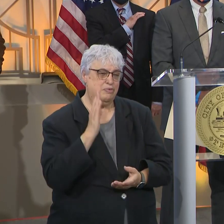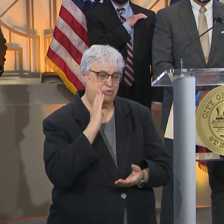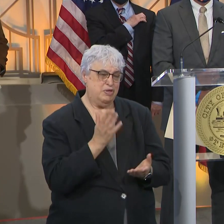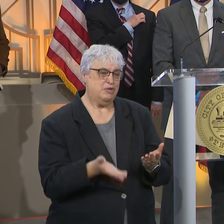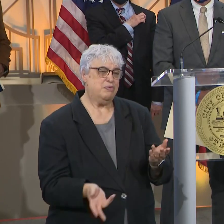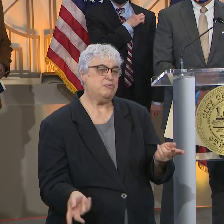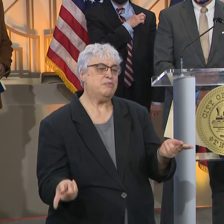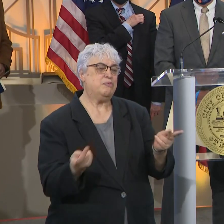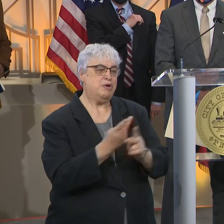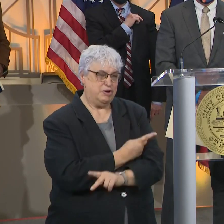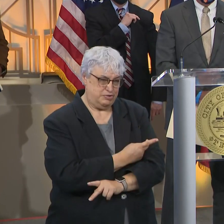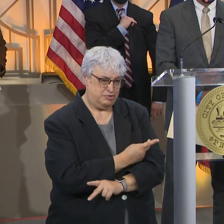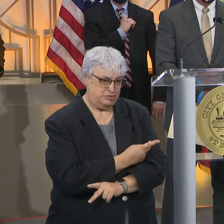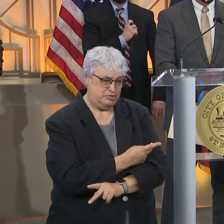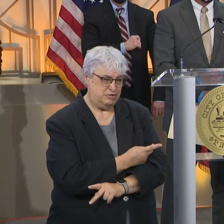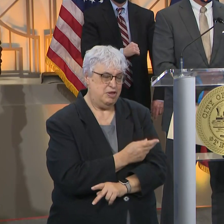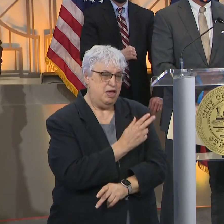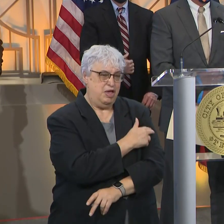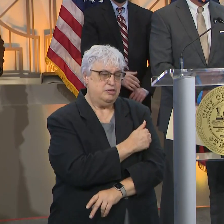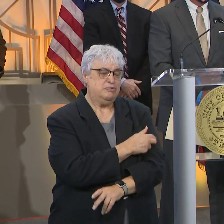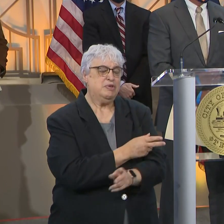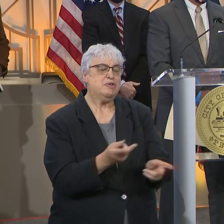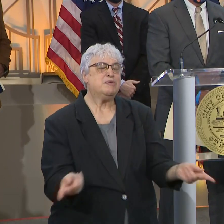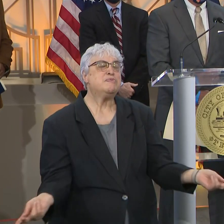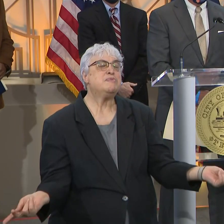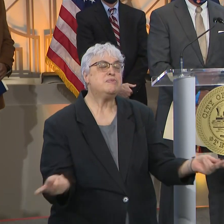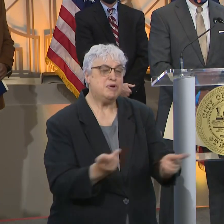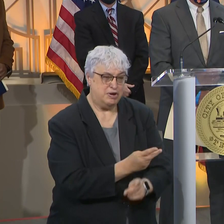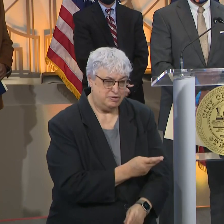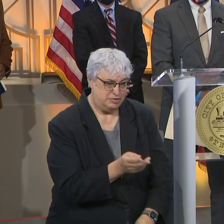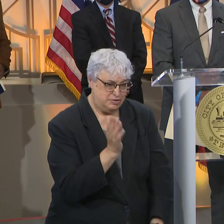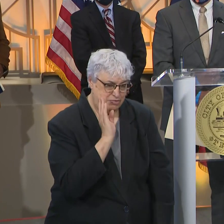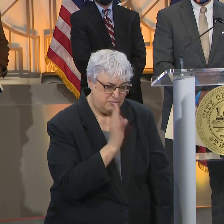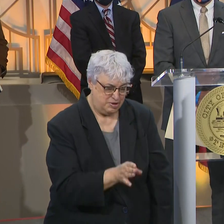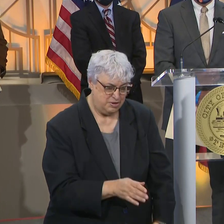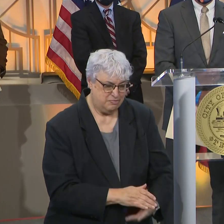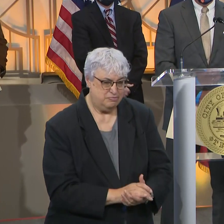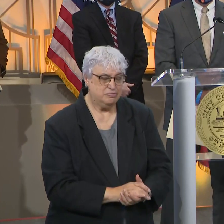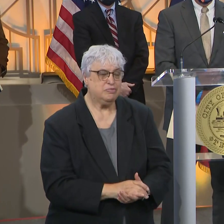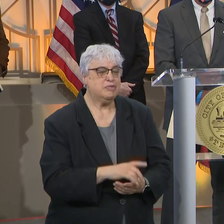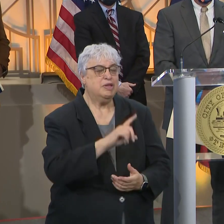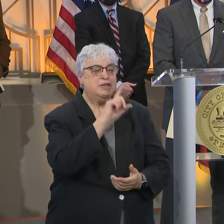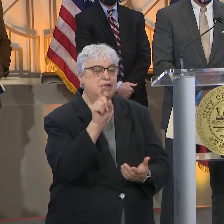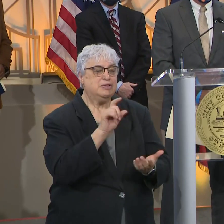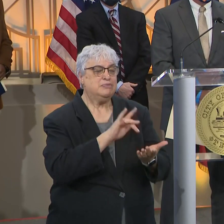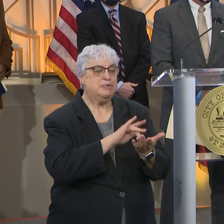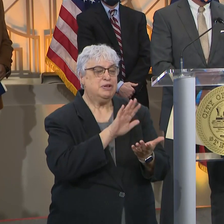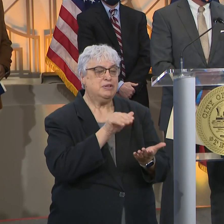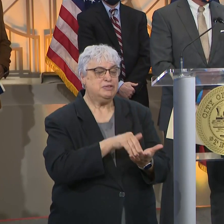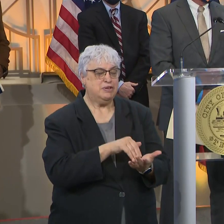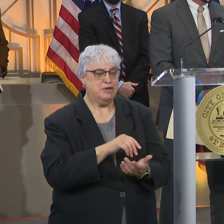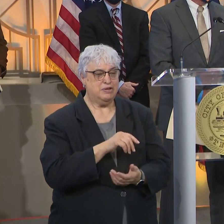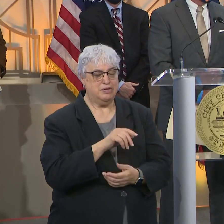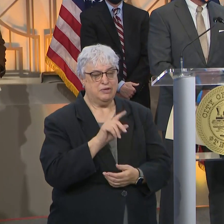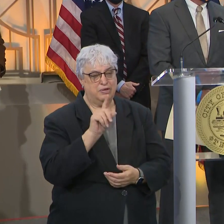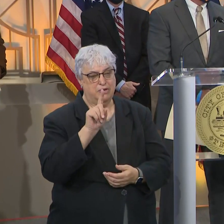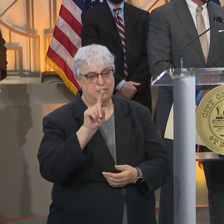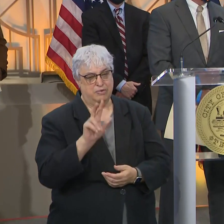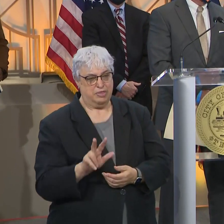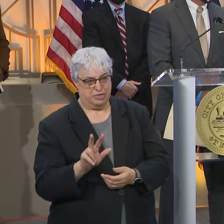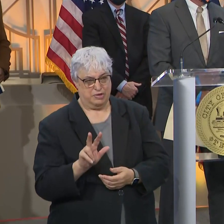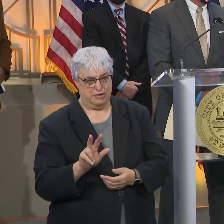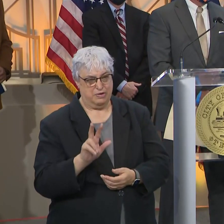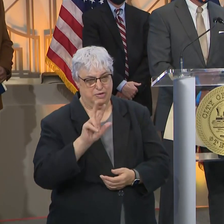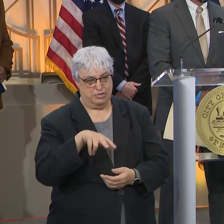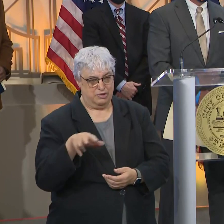unfortunately worsen within the hospitals, and that's important because right now, when we talk to our partners at the Texas Medical Center, at least a third of the patients in the intensive